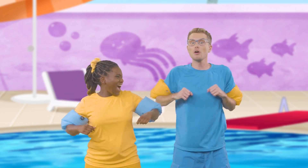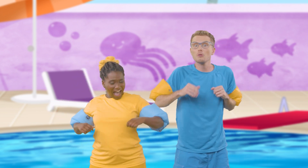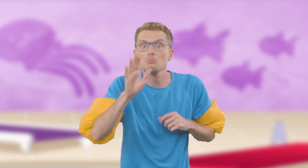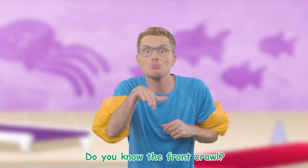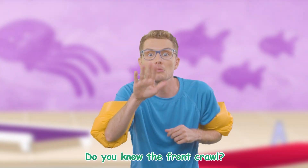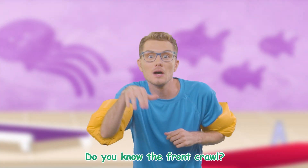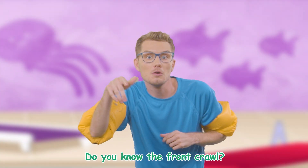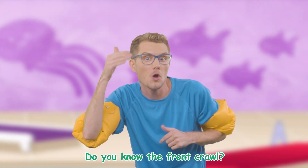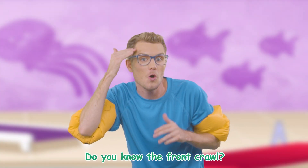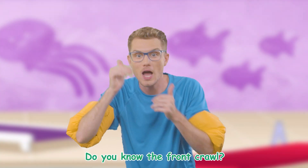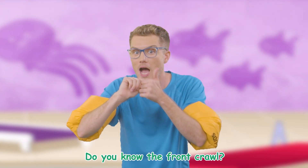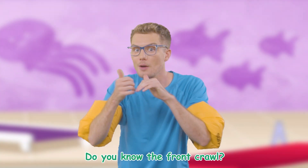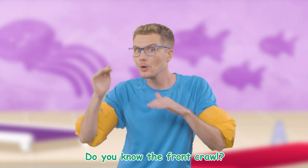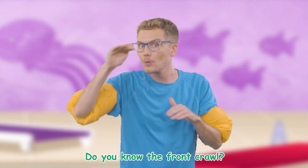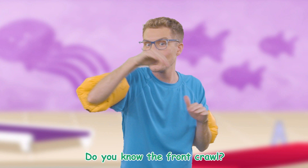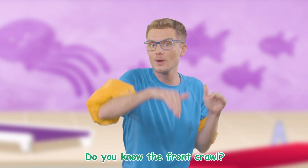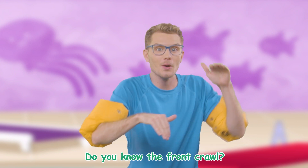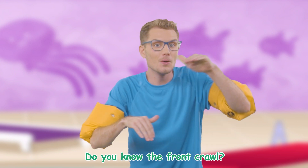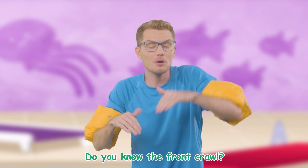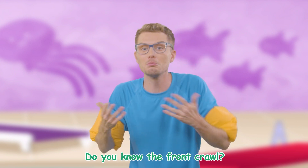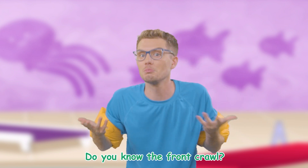Hey! Do you know the front crawl?